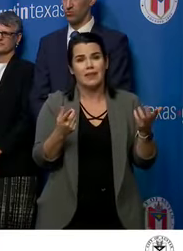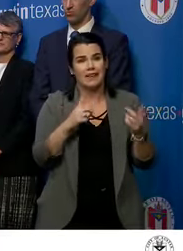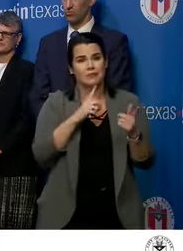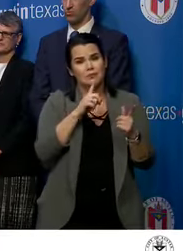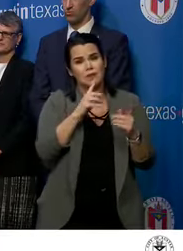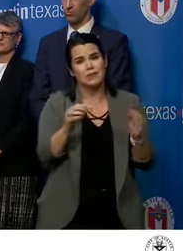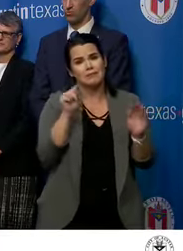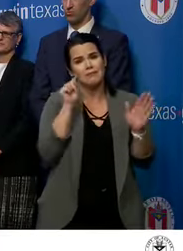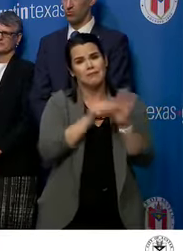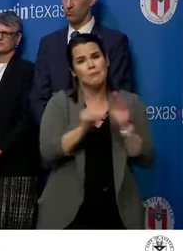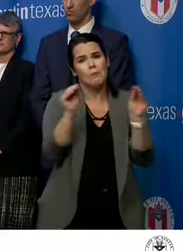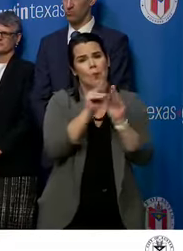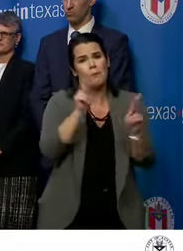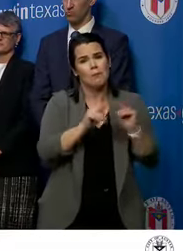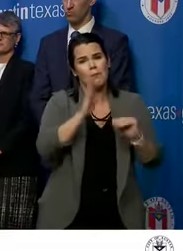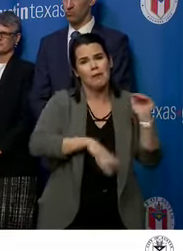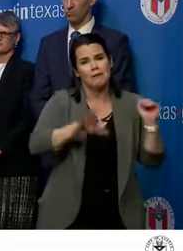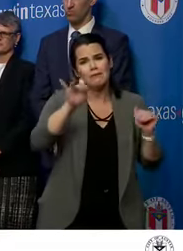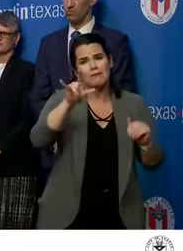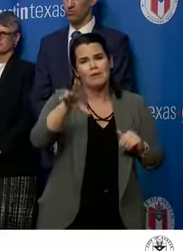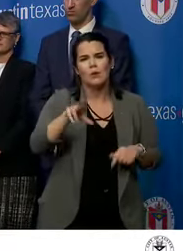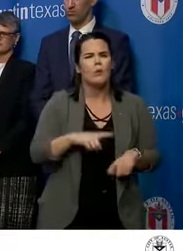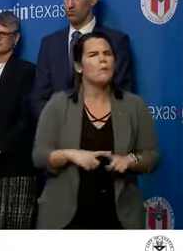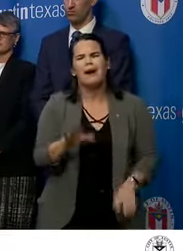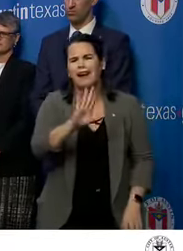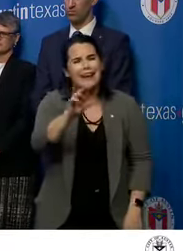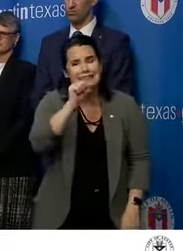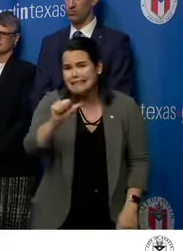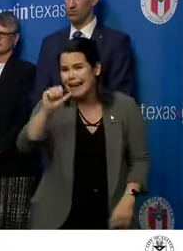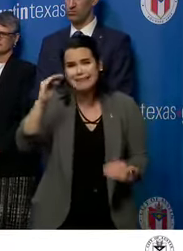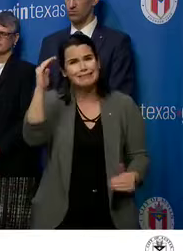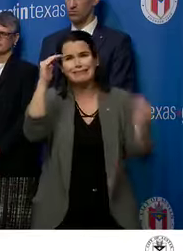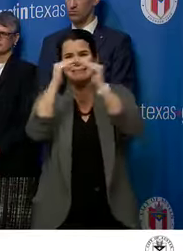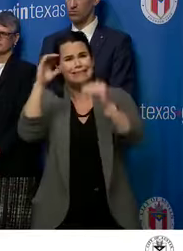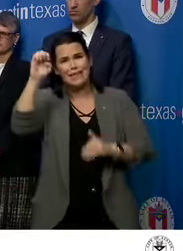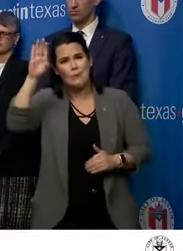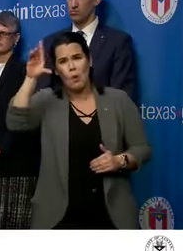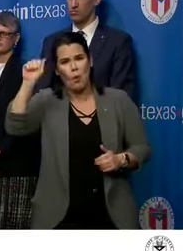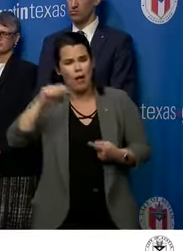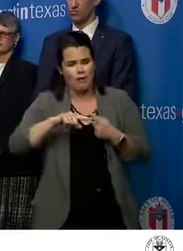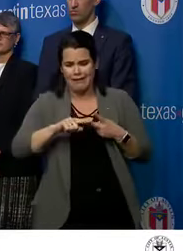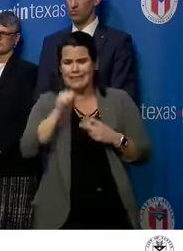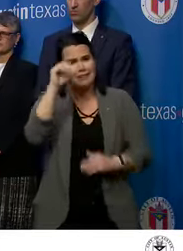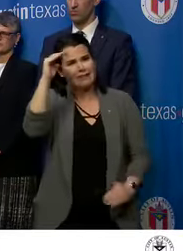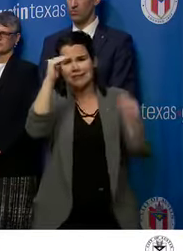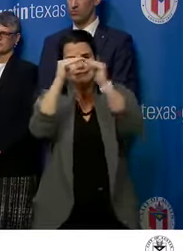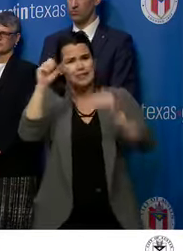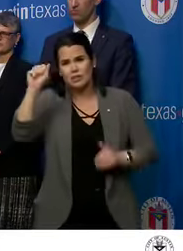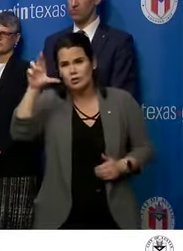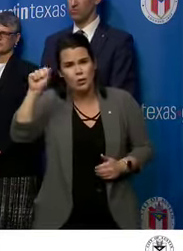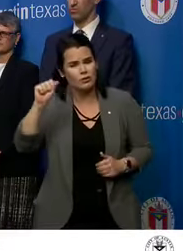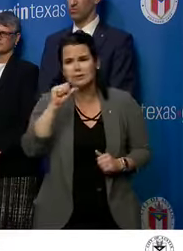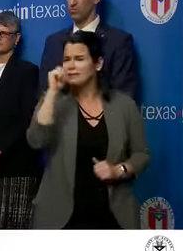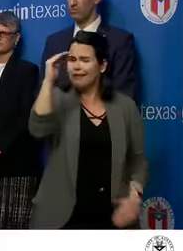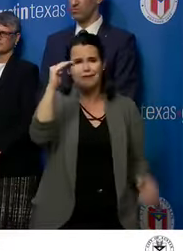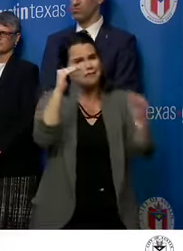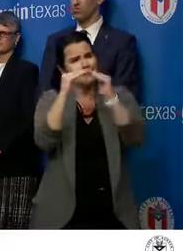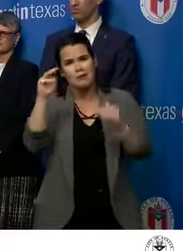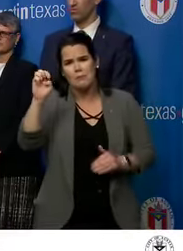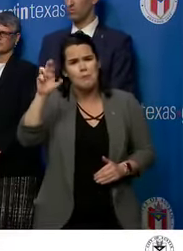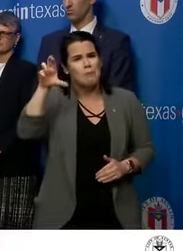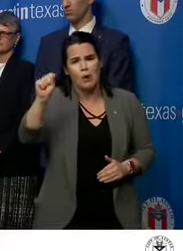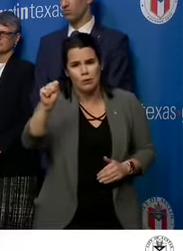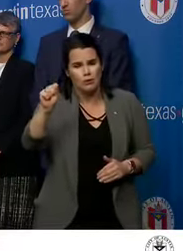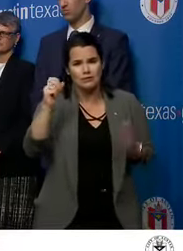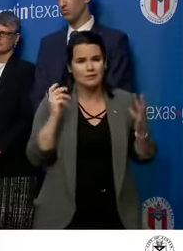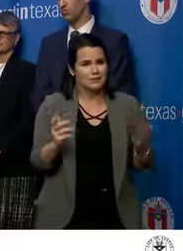flu, but it's not Ebola. It's not SARS. It's not MERS. The likelihood now is that